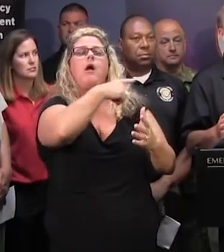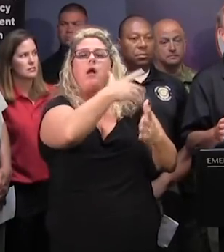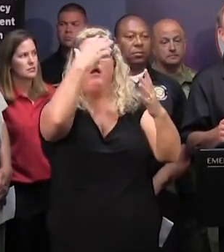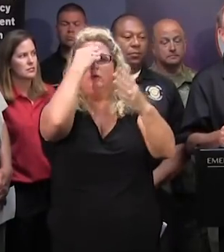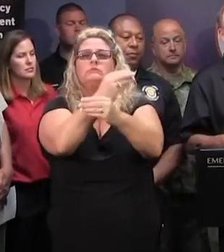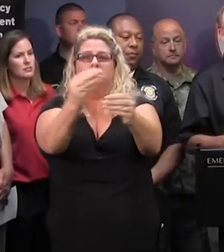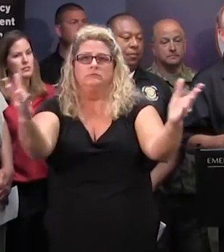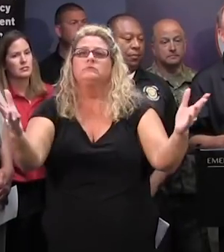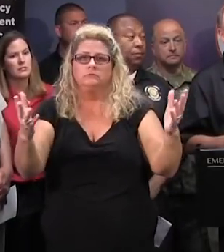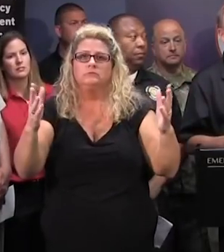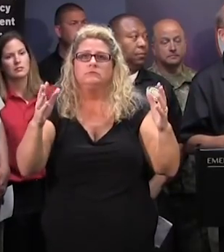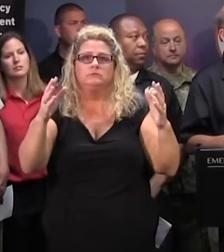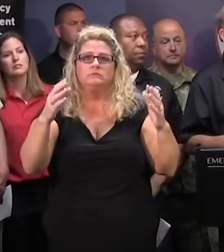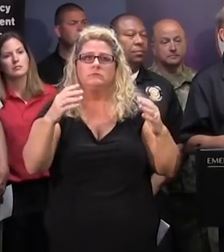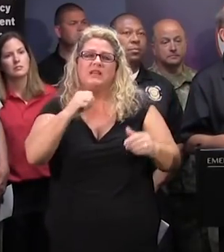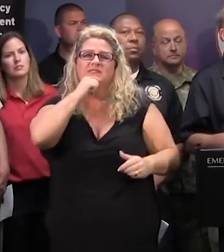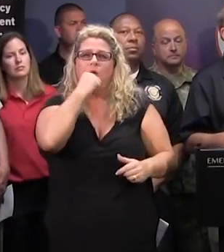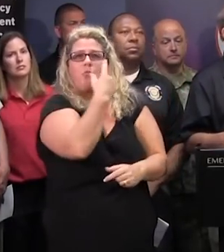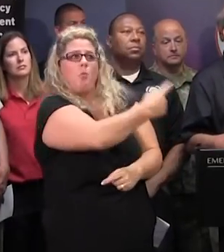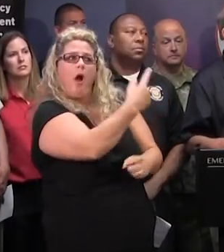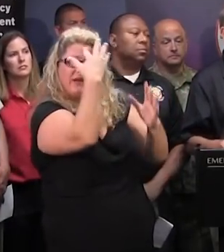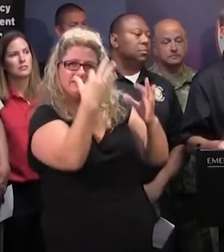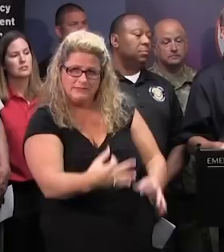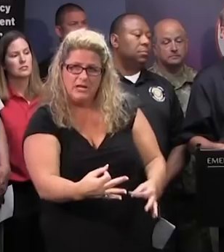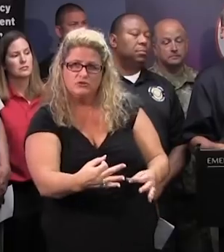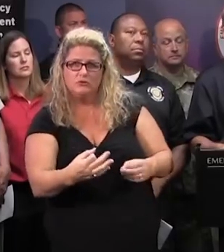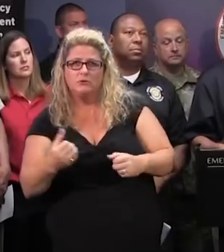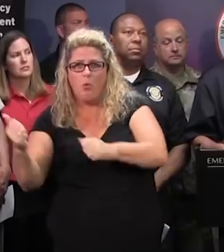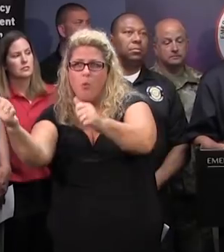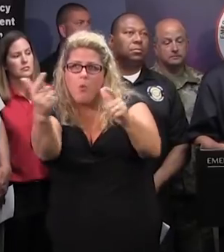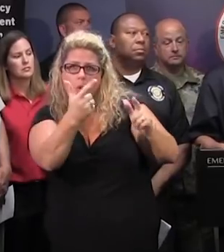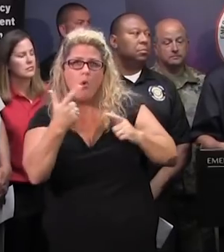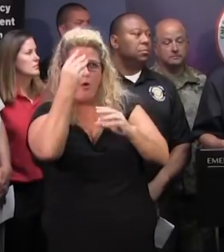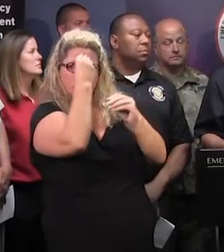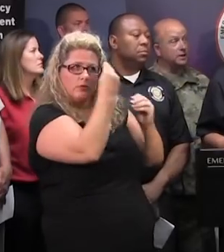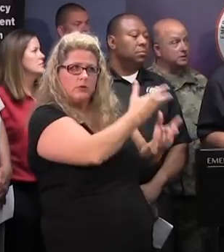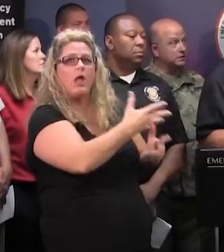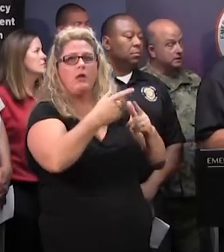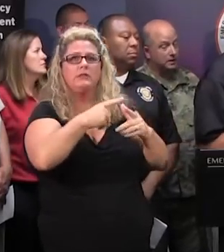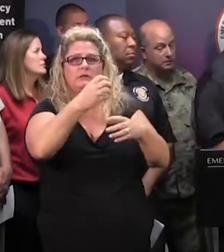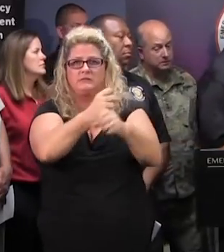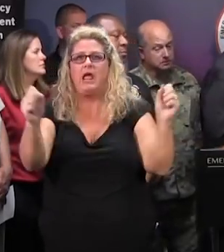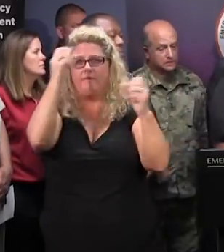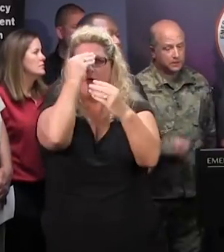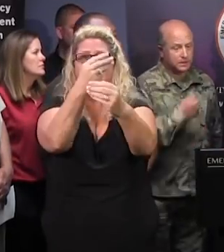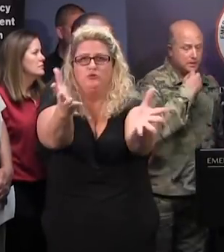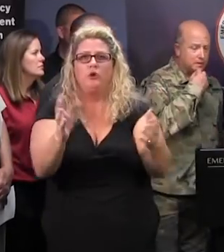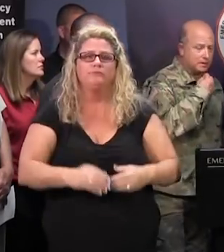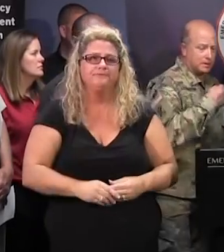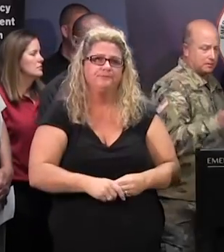Governor... And certainly not a unilateral decision, but give good information to the governor on that when it's safe. Yes, sir. Governor?